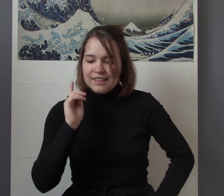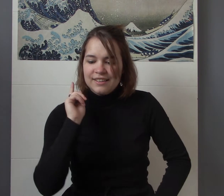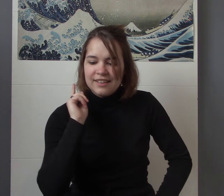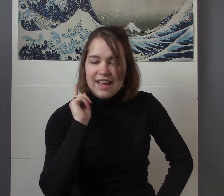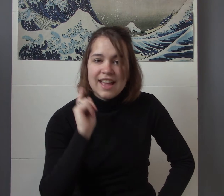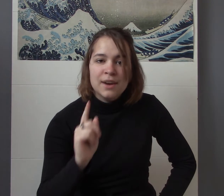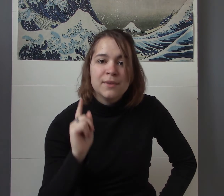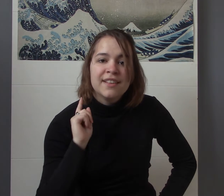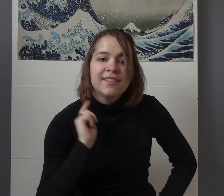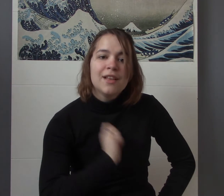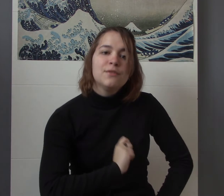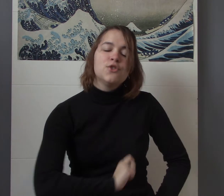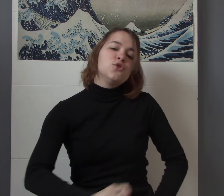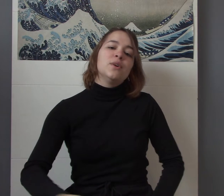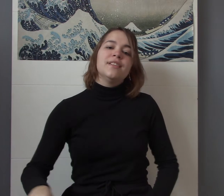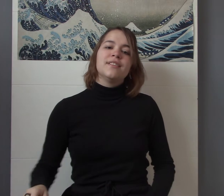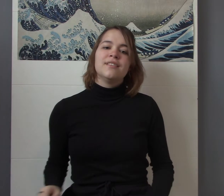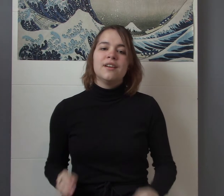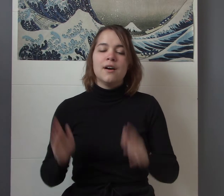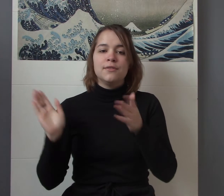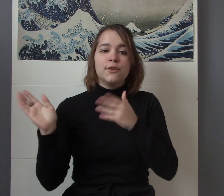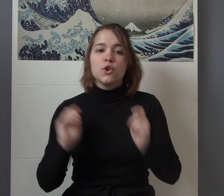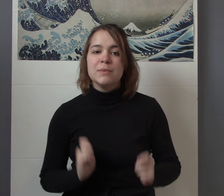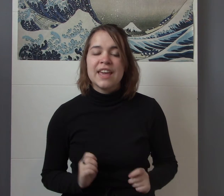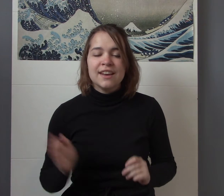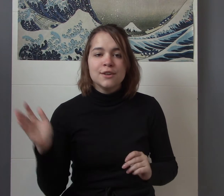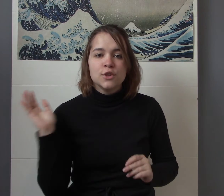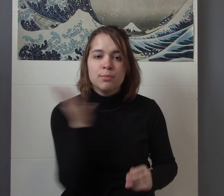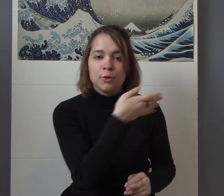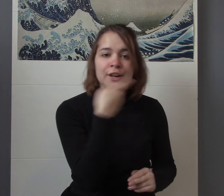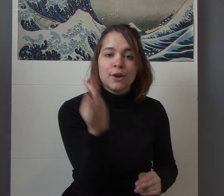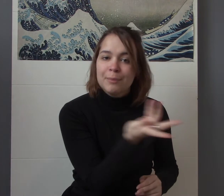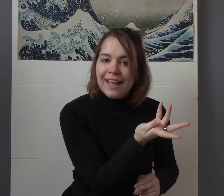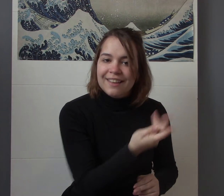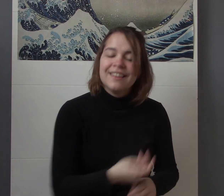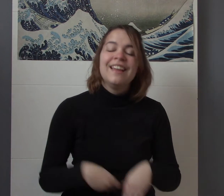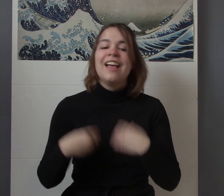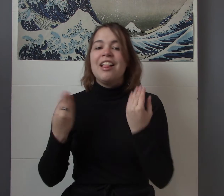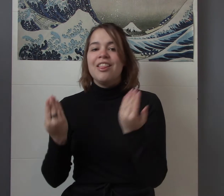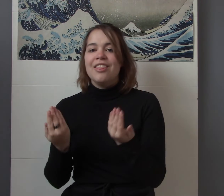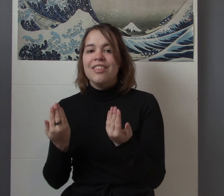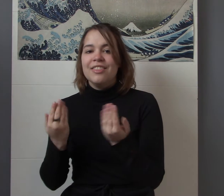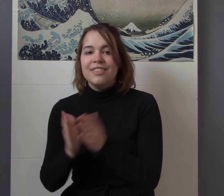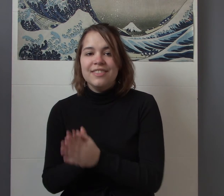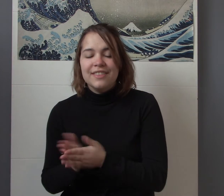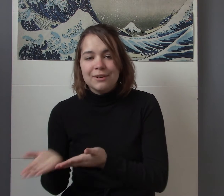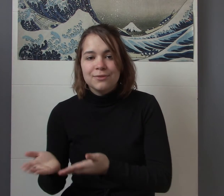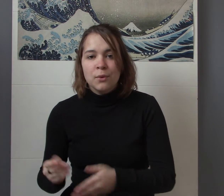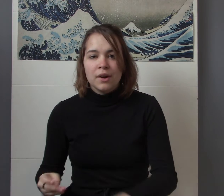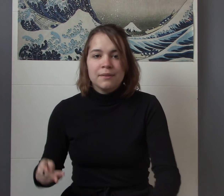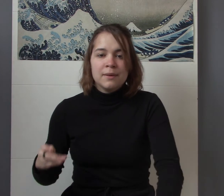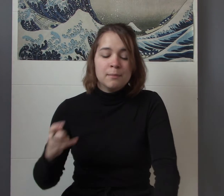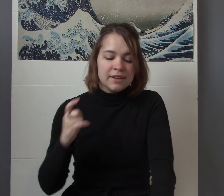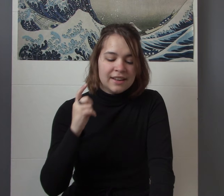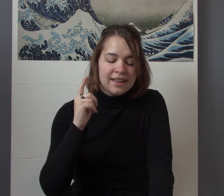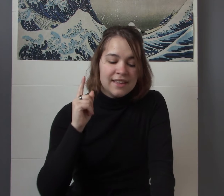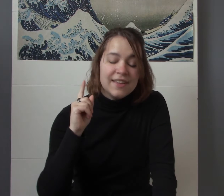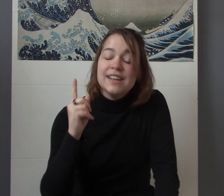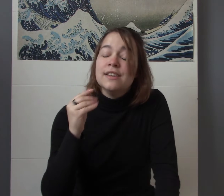and it was a selfish choice of the scooby game to bring her back therefore but they didn't